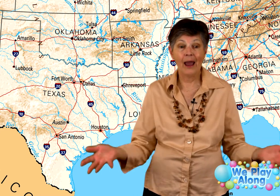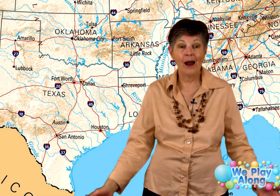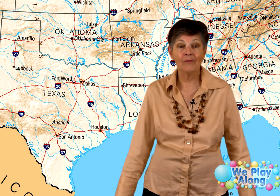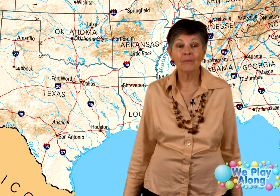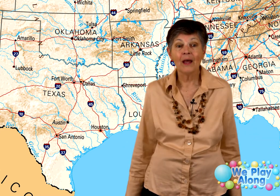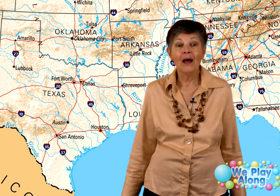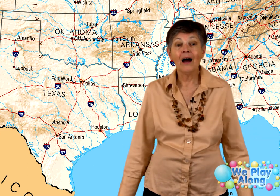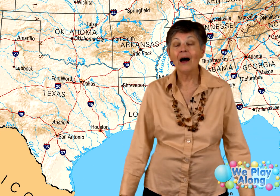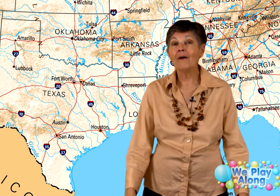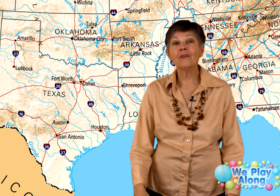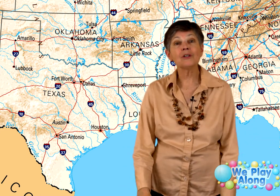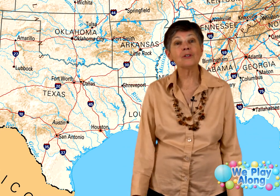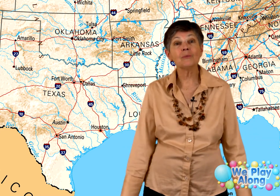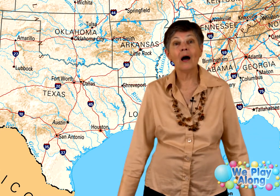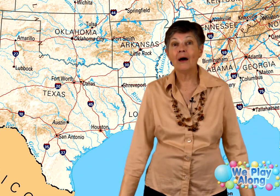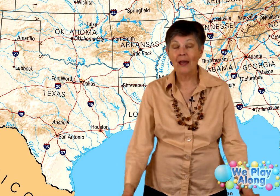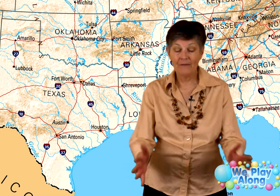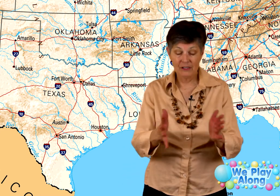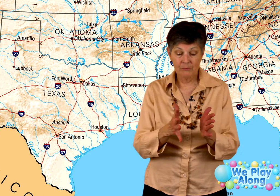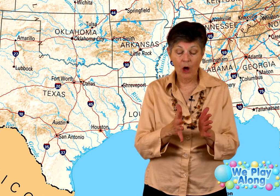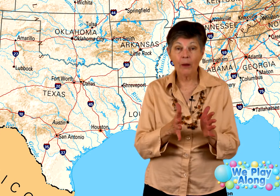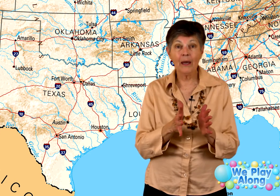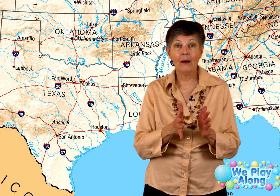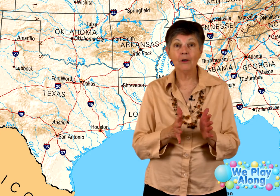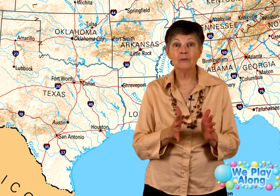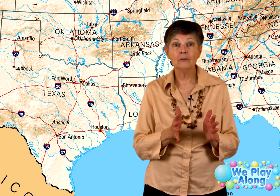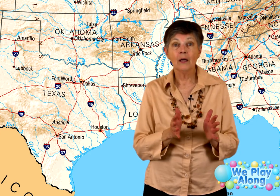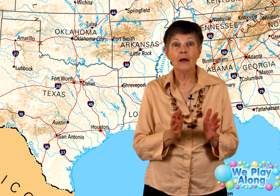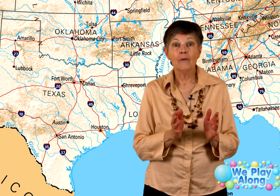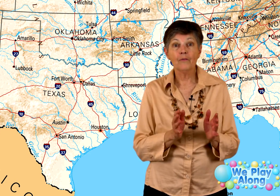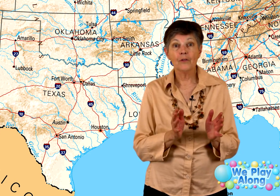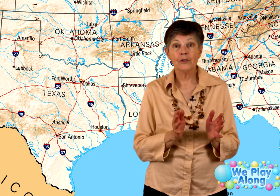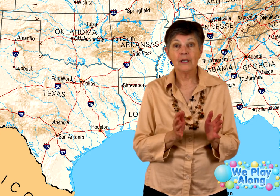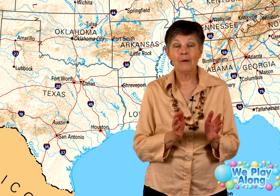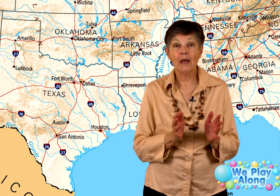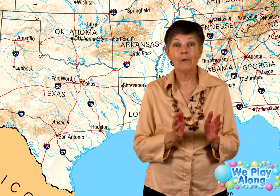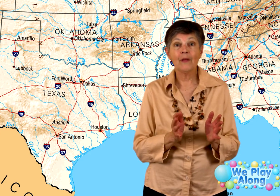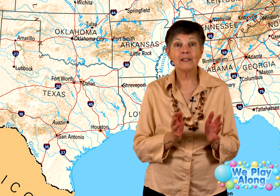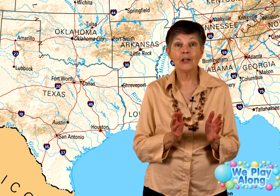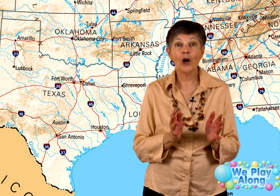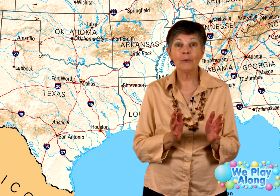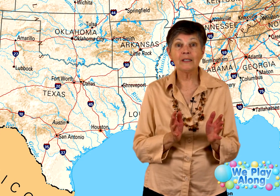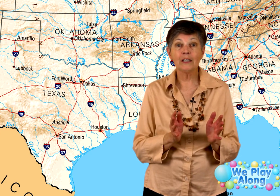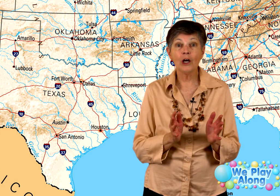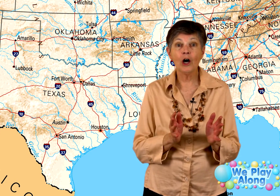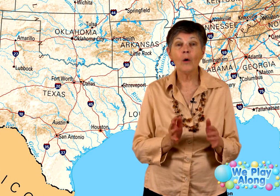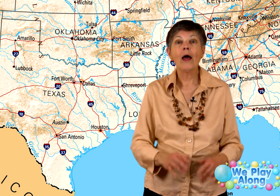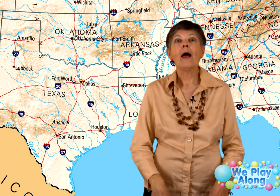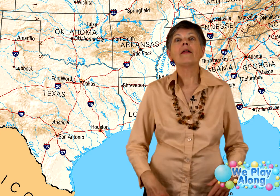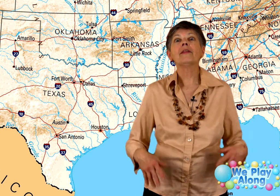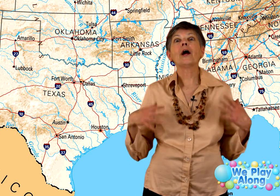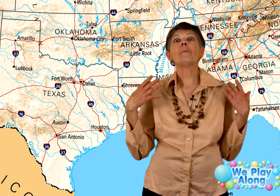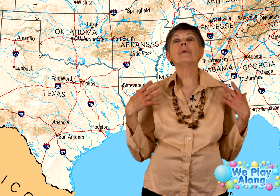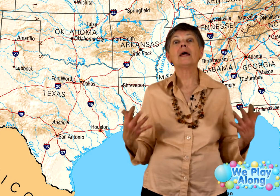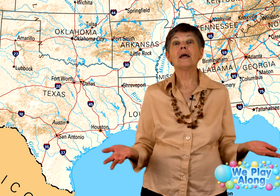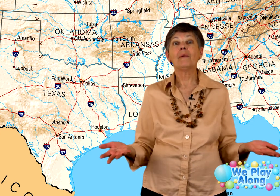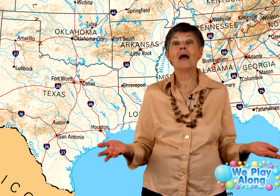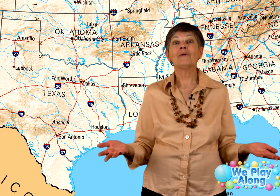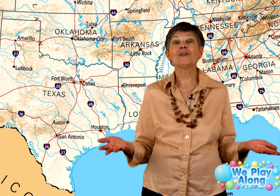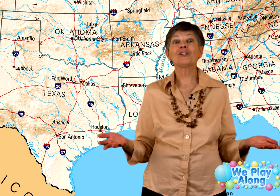have. There's, they have a small mammal for their state mammal. And that's the armadillo. Their big mammal is